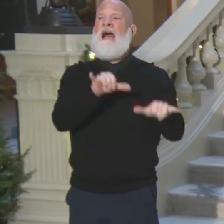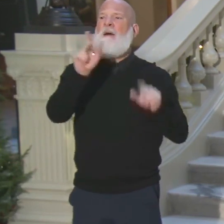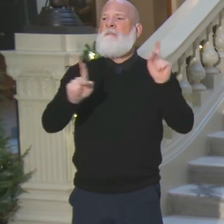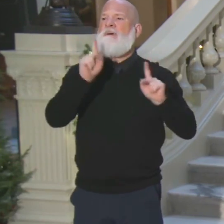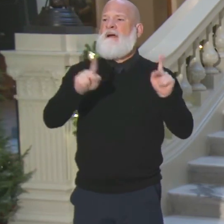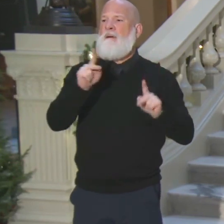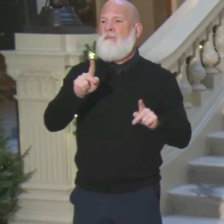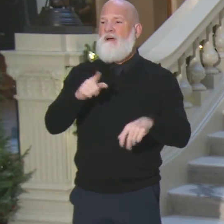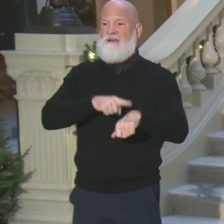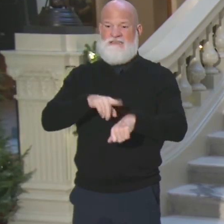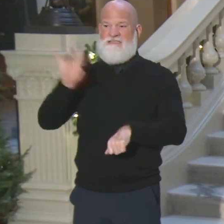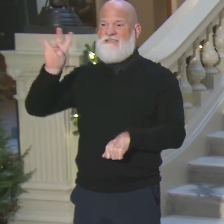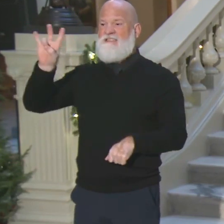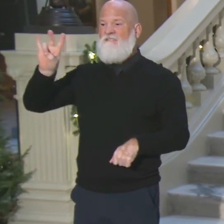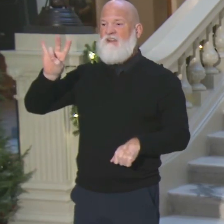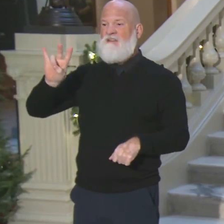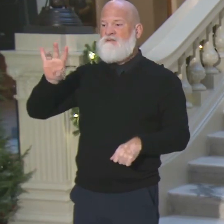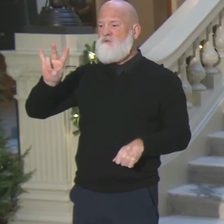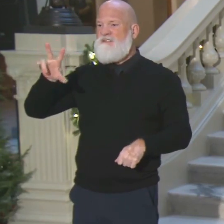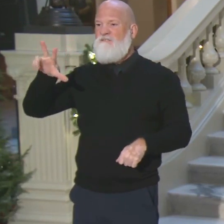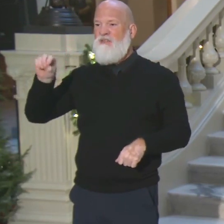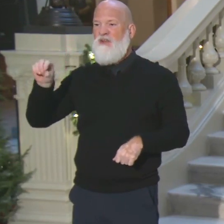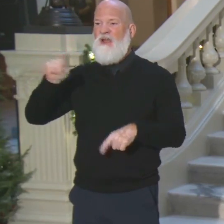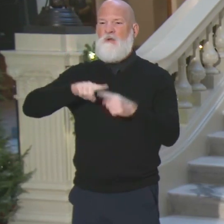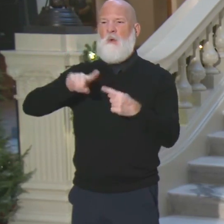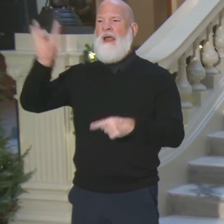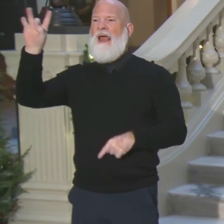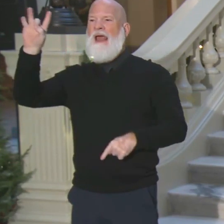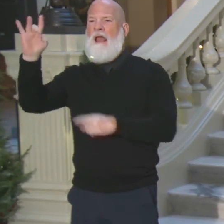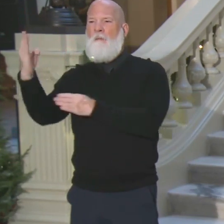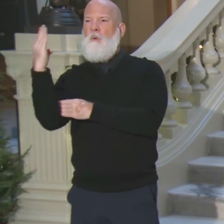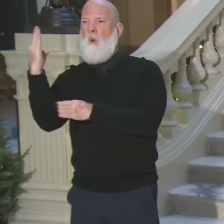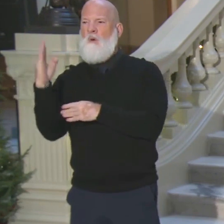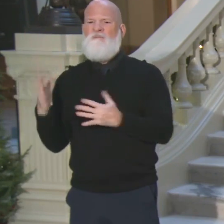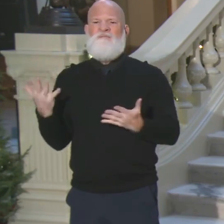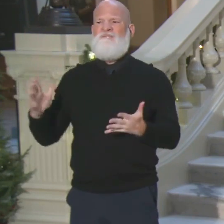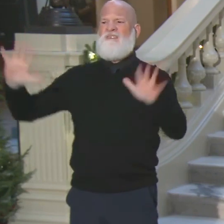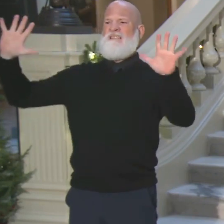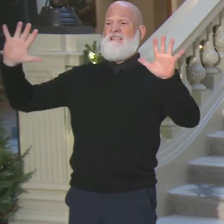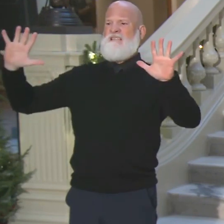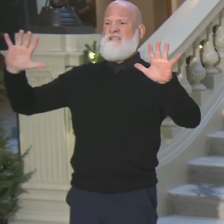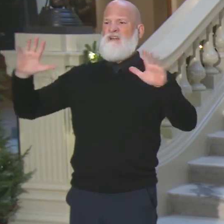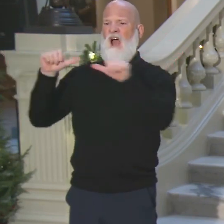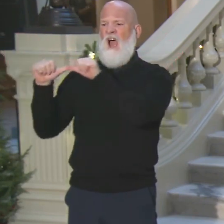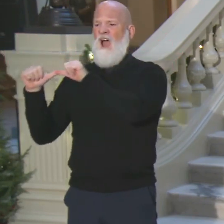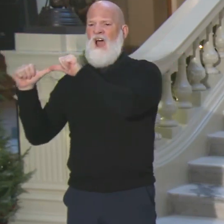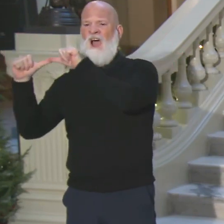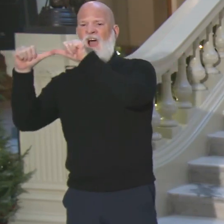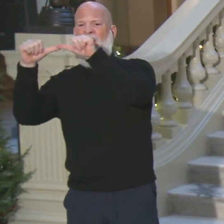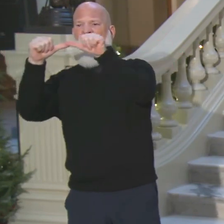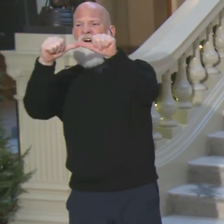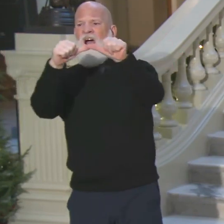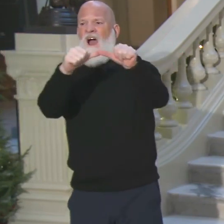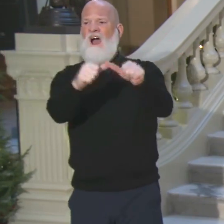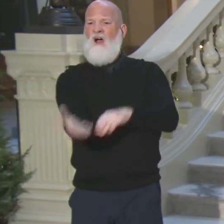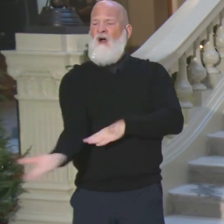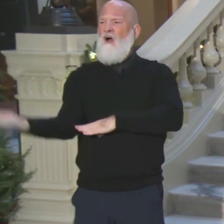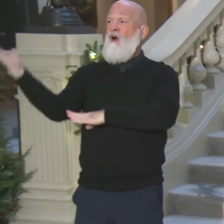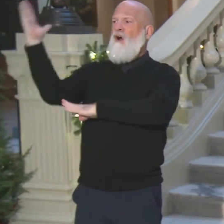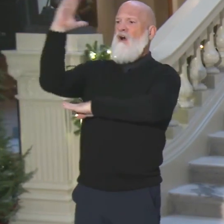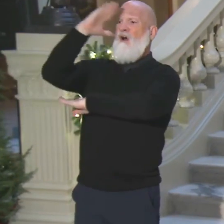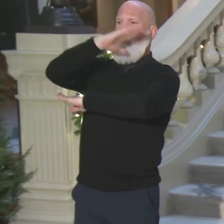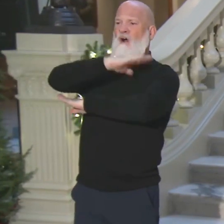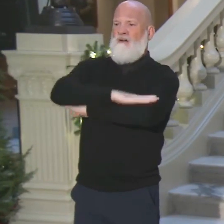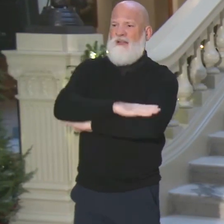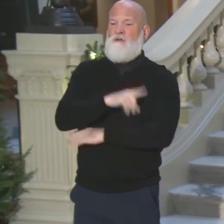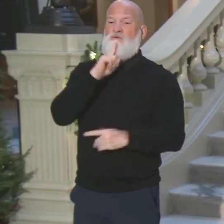'clock in the morning setting up those tables. They had been there all day long. They were tired and wanted to go home and they thought they could. What happened around that time for many of